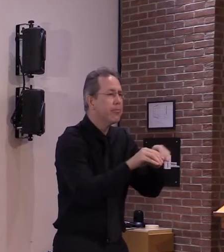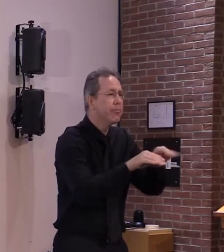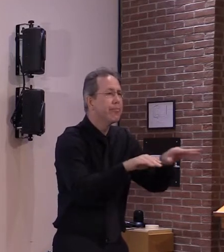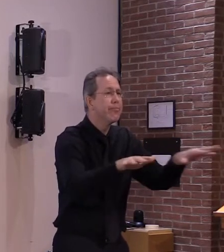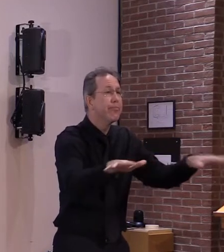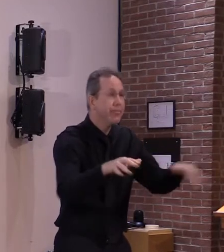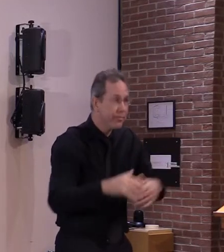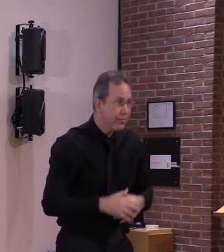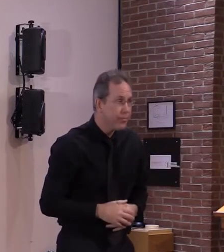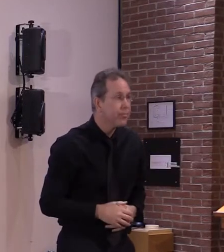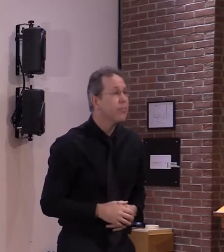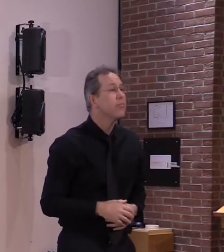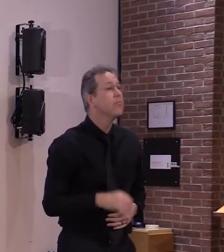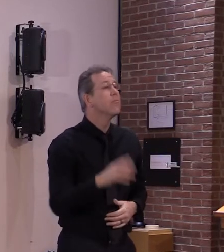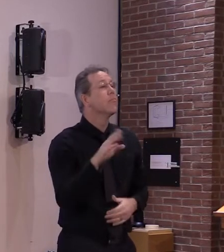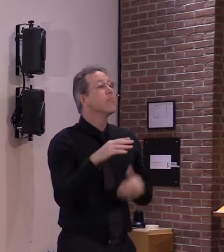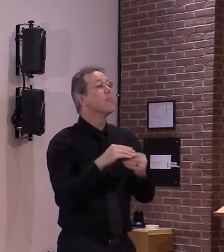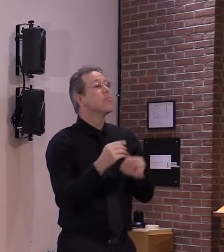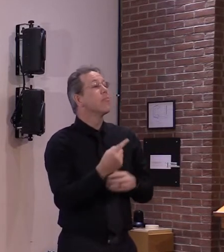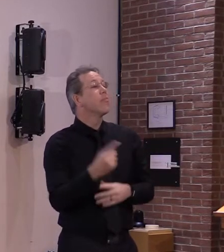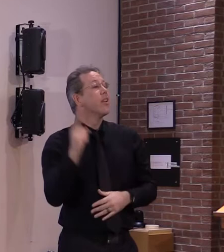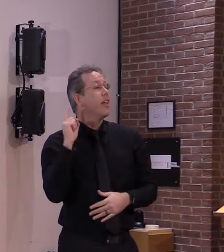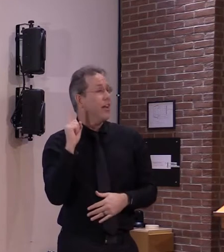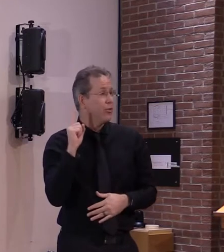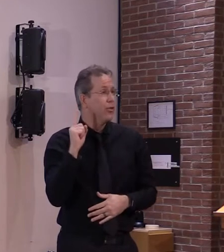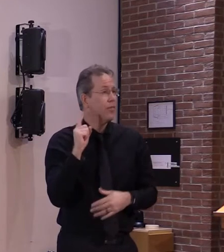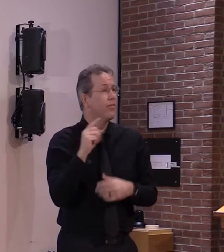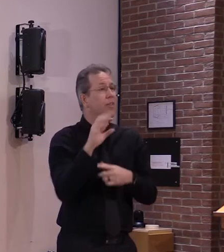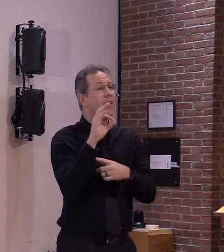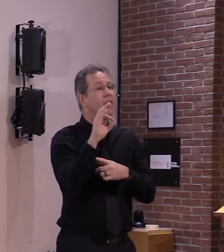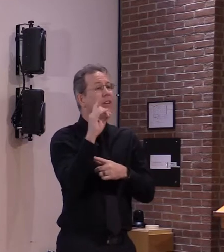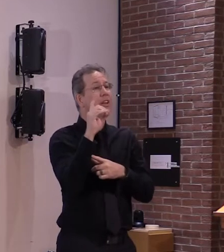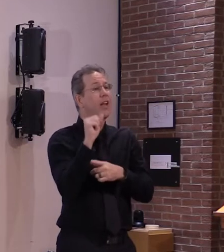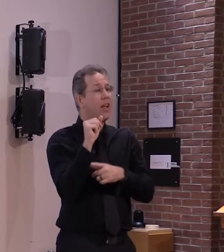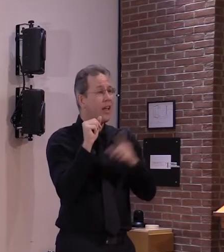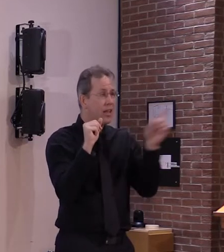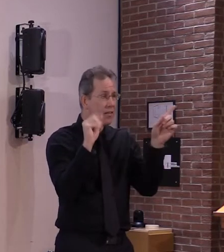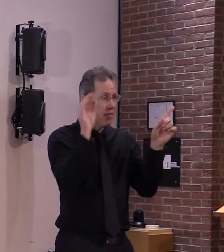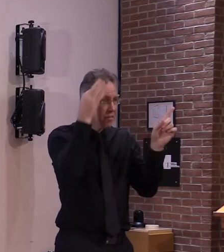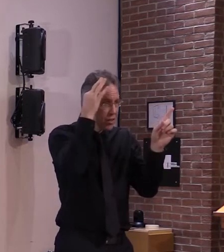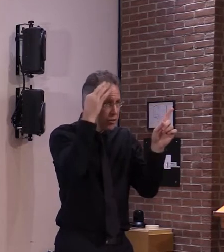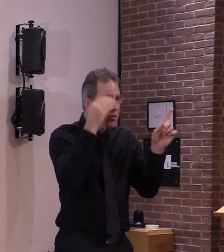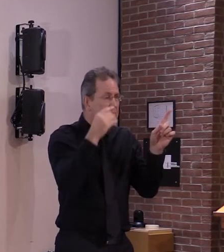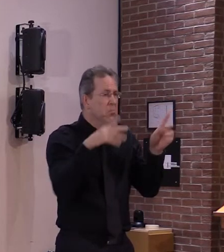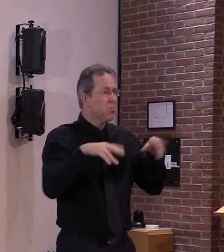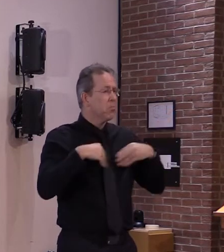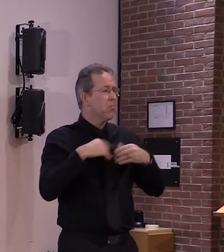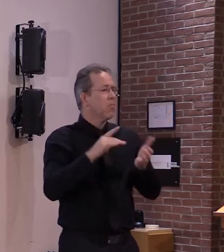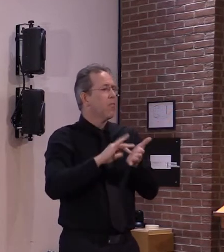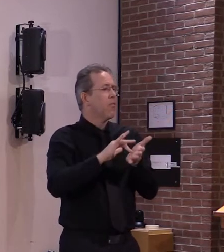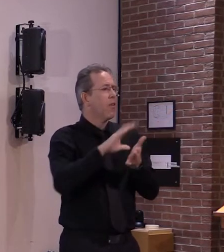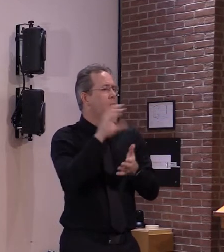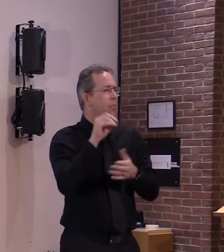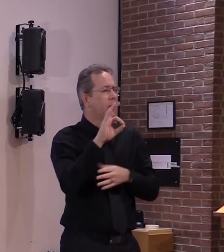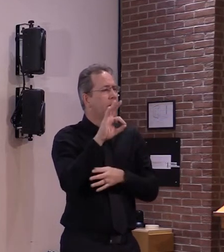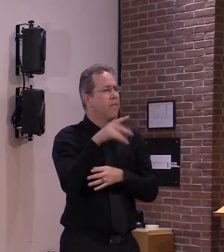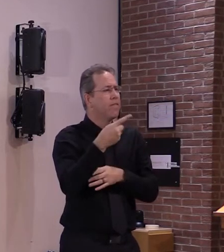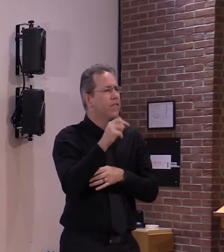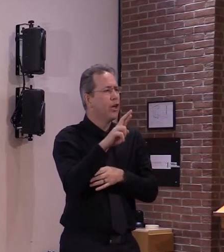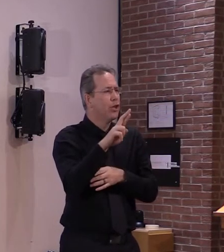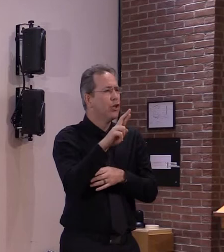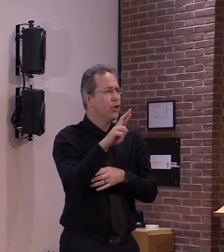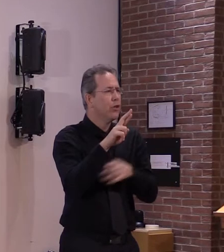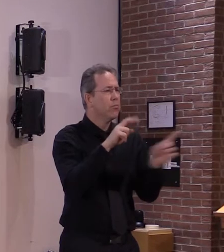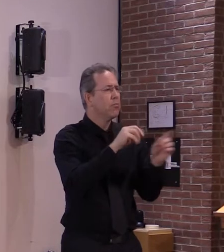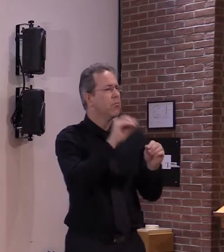bio and tech covet 19 vaccine be given emergency use authorization and the fda quickly agreed